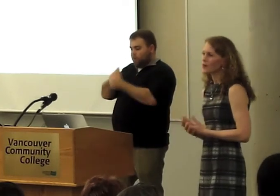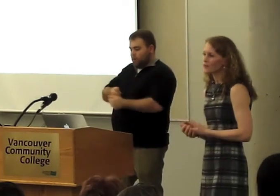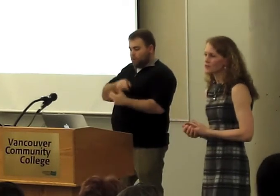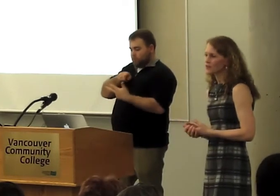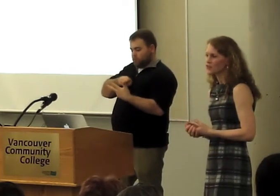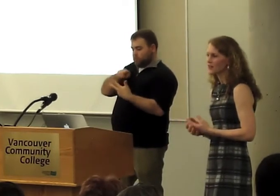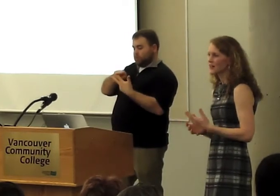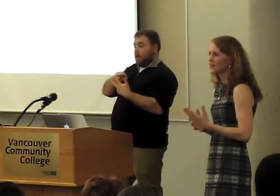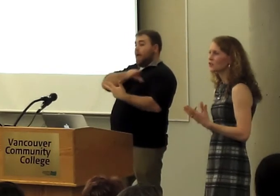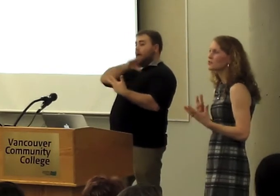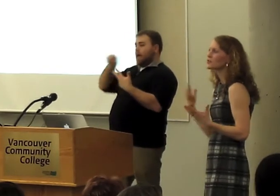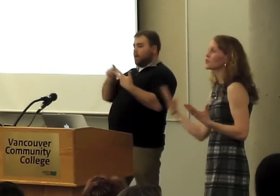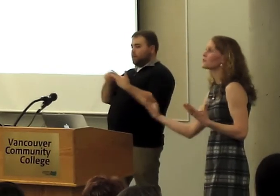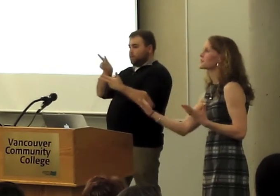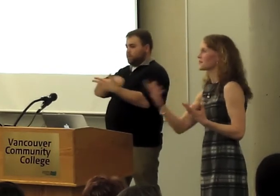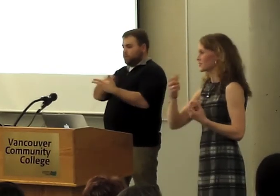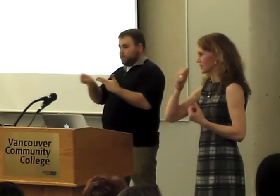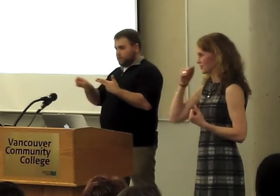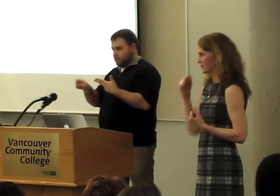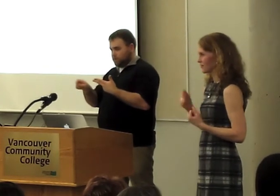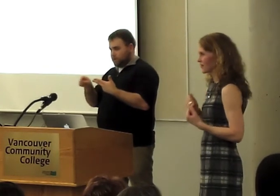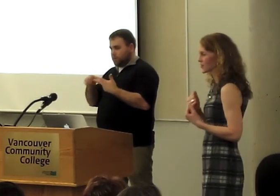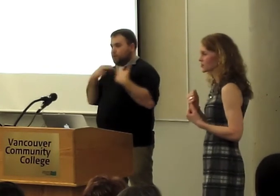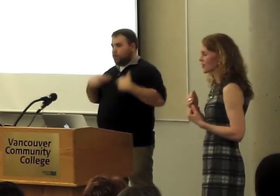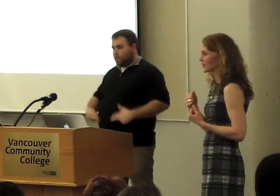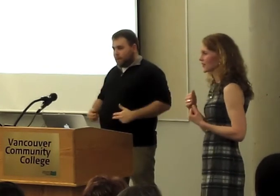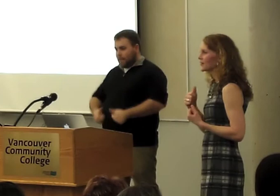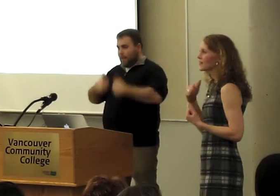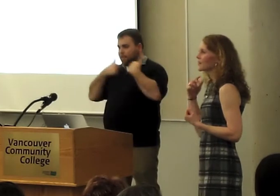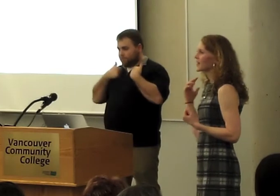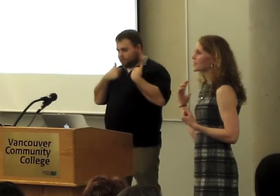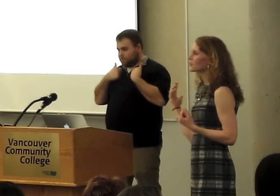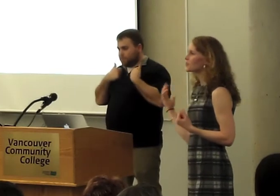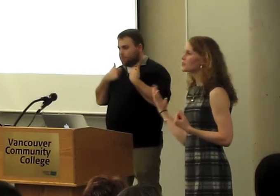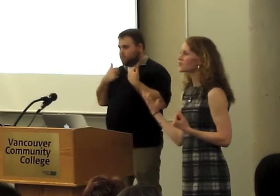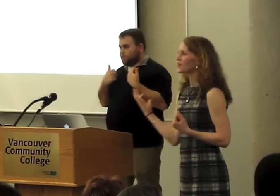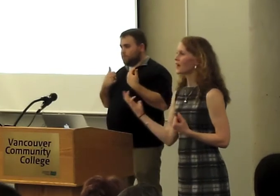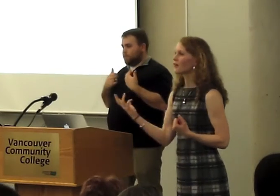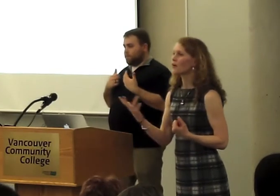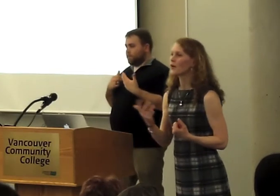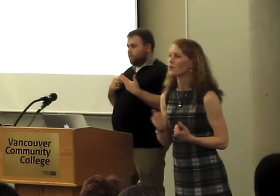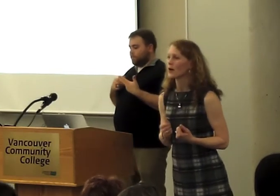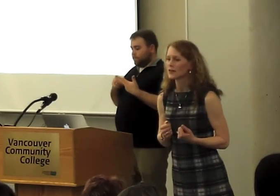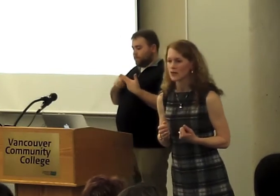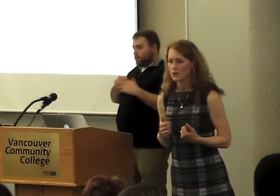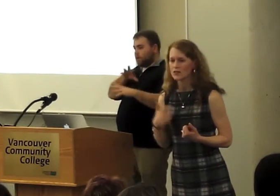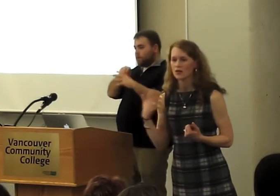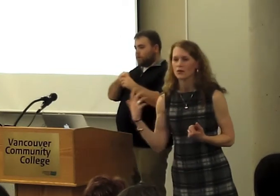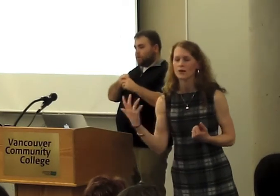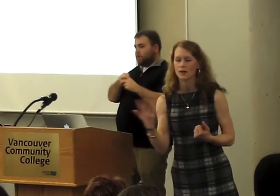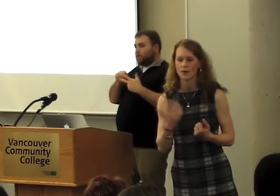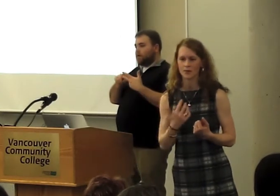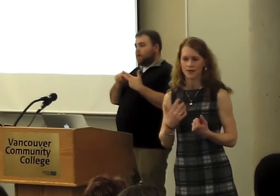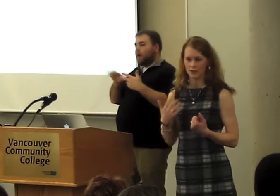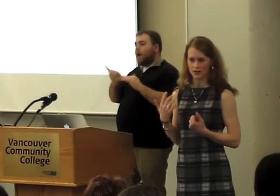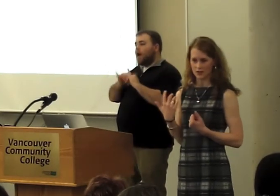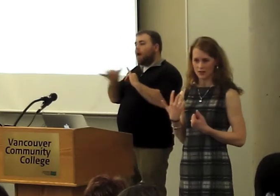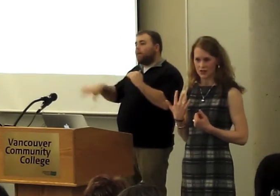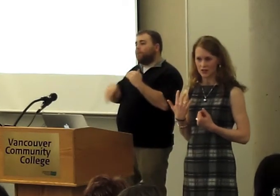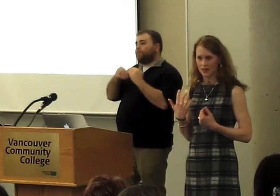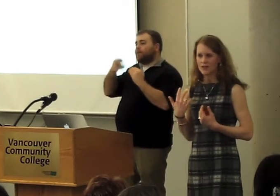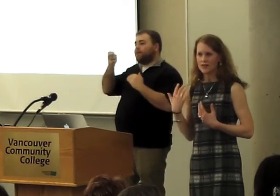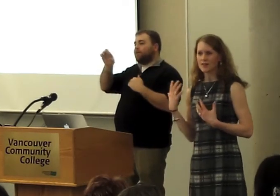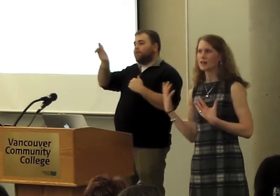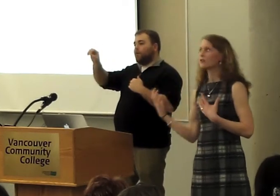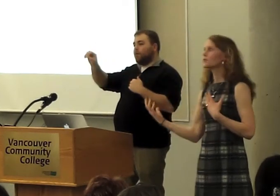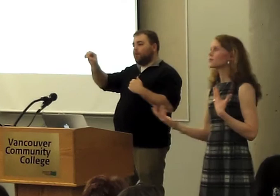story on whatever you're teaching that includes the human dimension very strongly, that includes a heroic quality. What is heroic about whatever it is